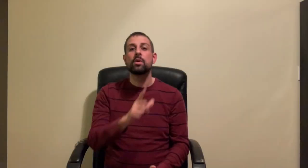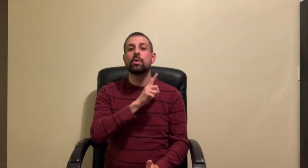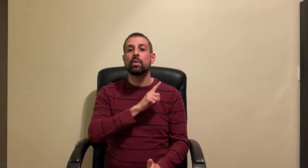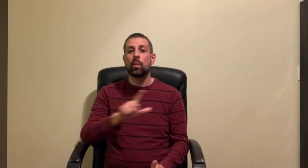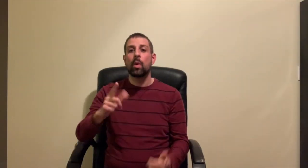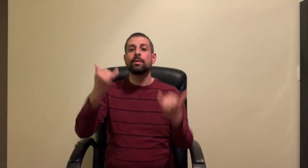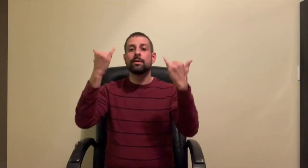God.